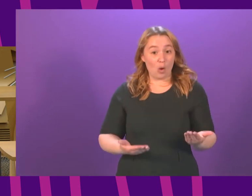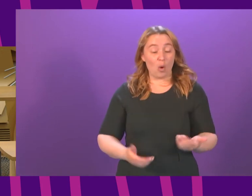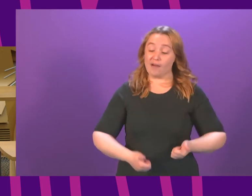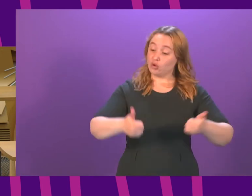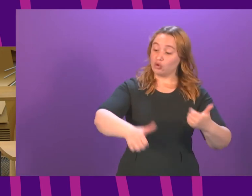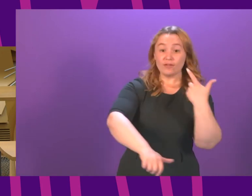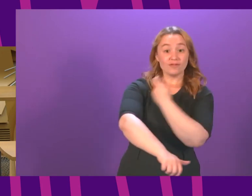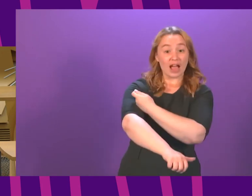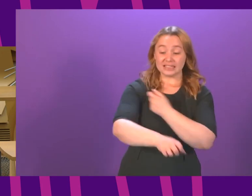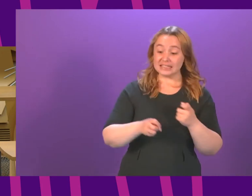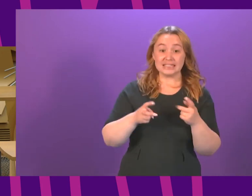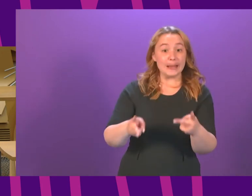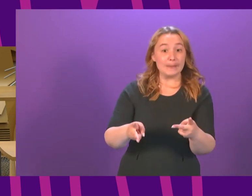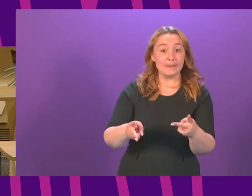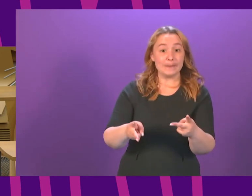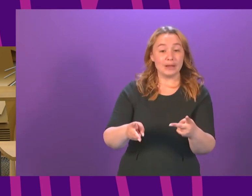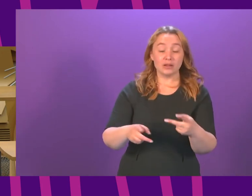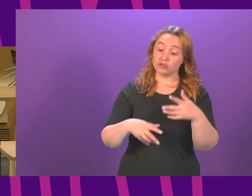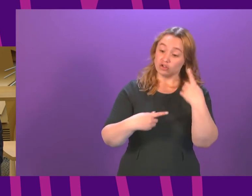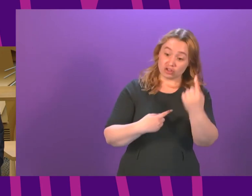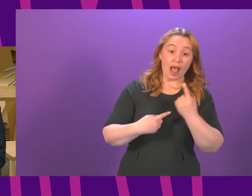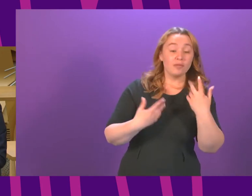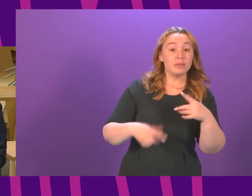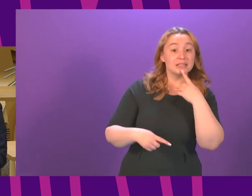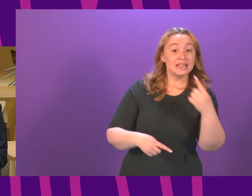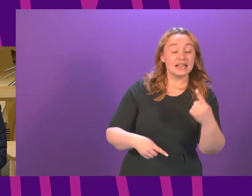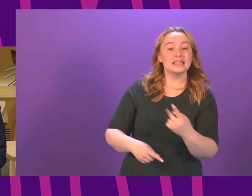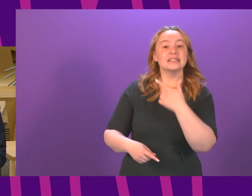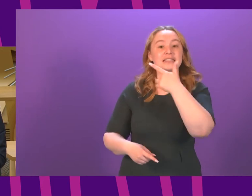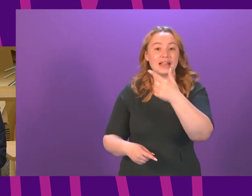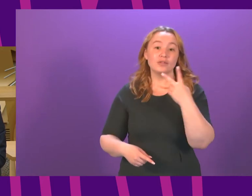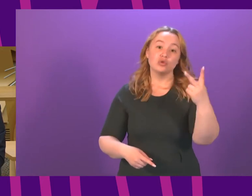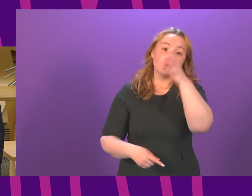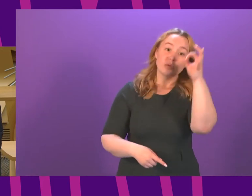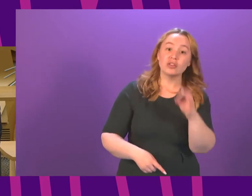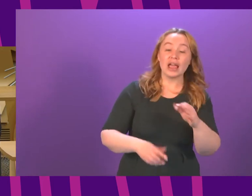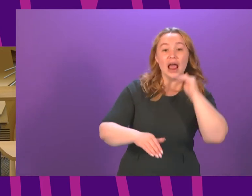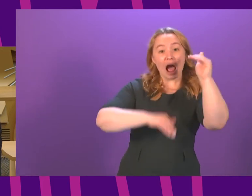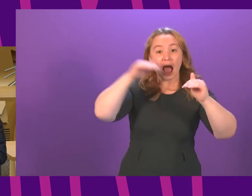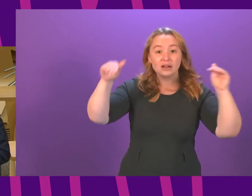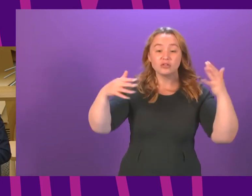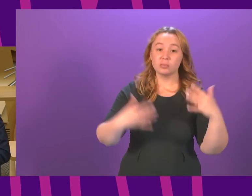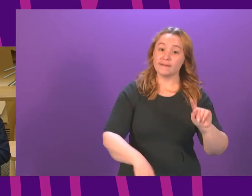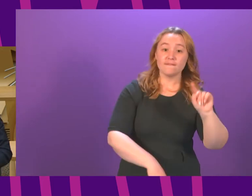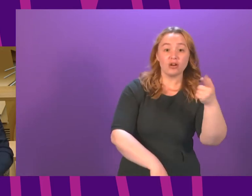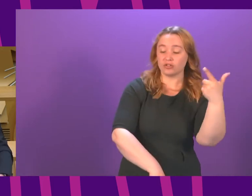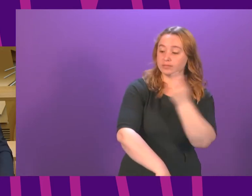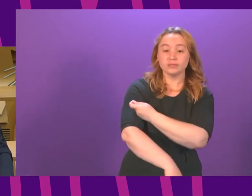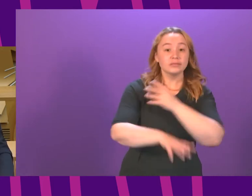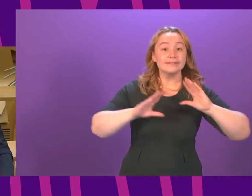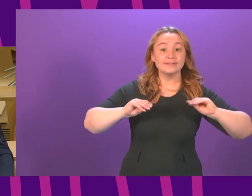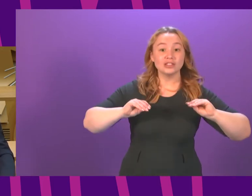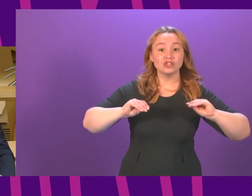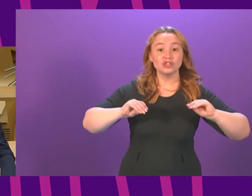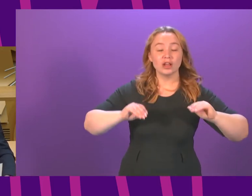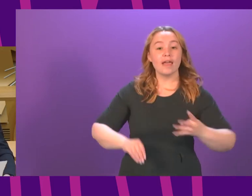scheme. The First Minister herself said in her statement 72% of adults in Scotland have now had the first dose of the vaccine